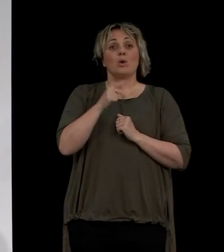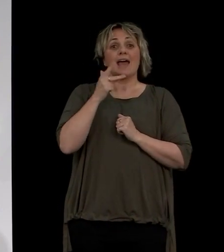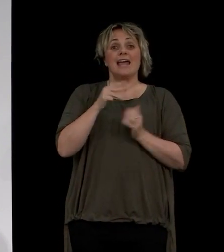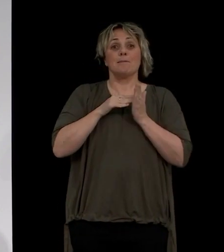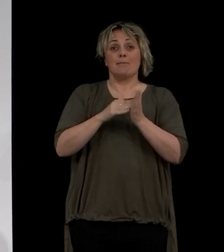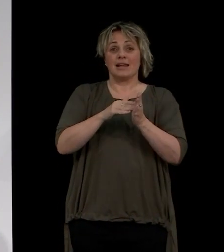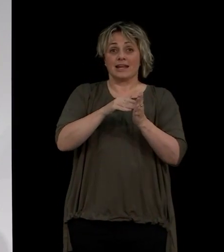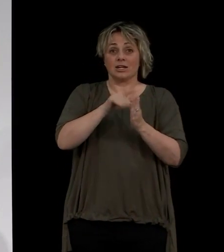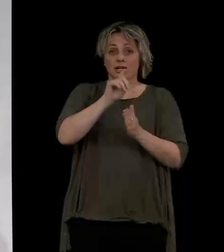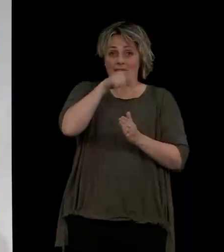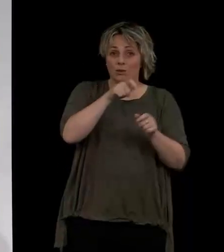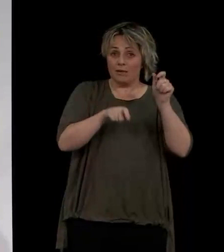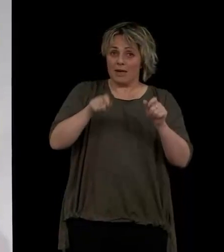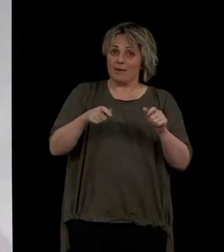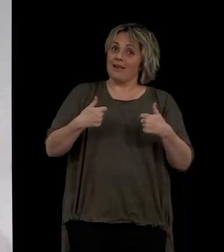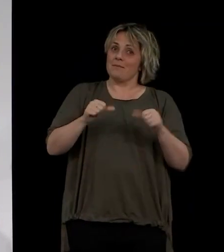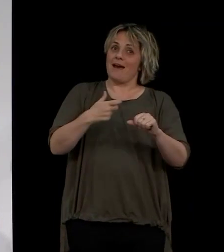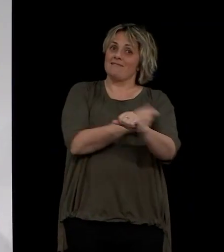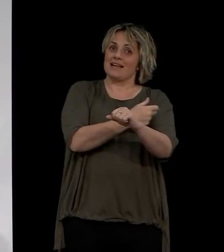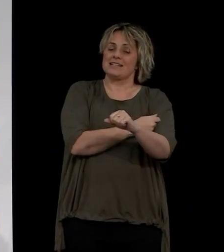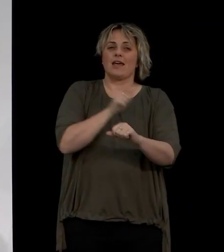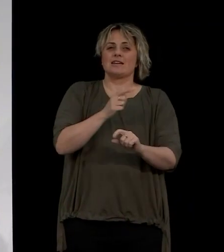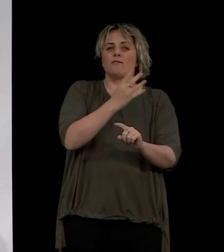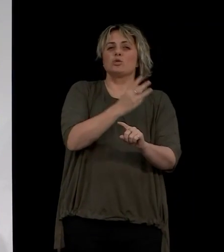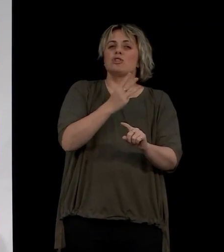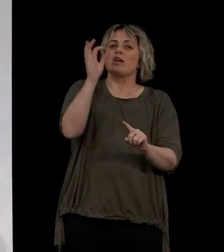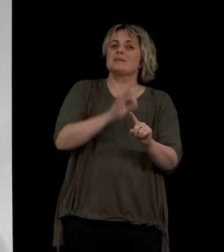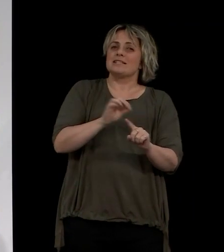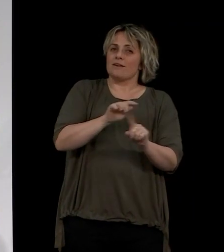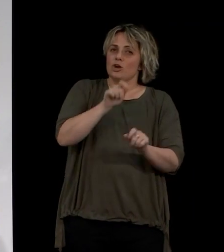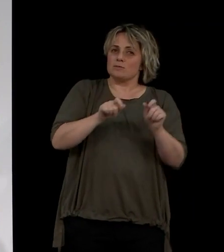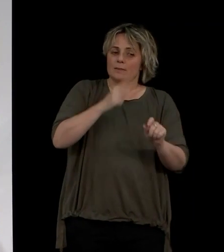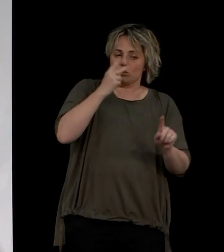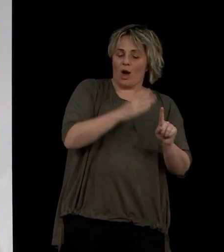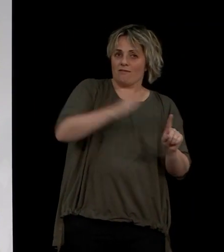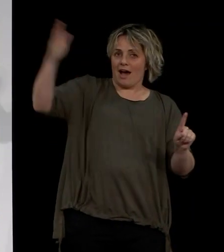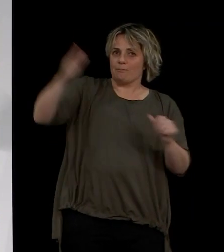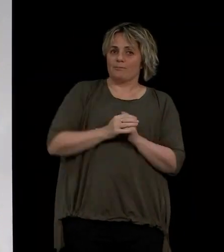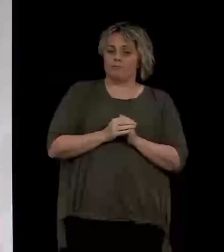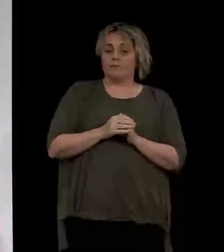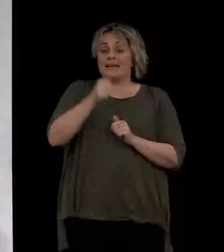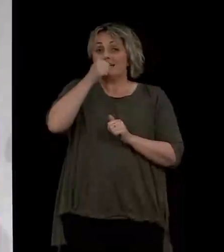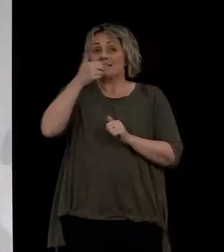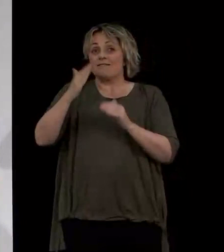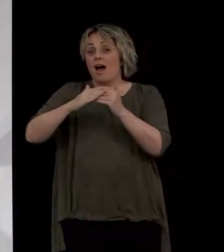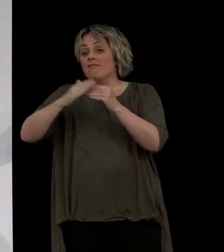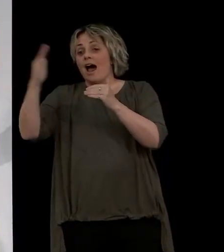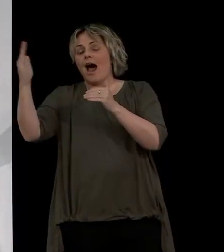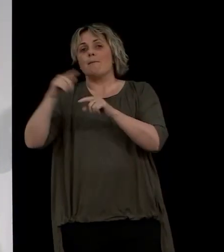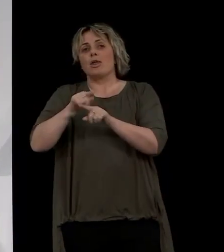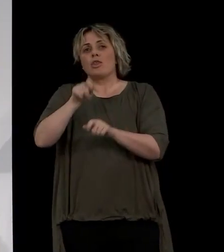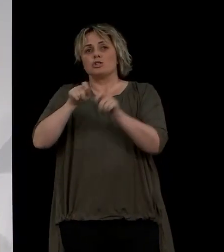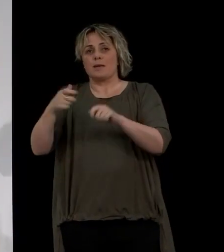are now fully vaccinated. That represents 43% of our eligible population. Of our people aged 65 and over, we've seen